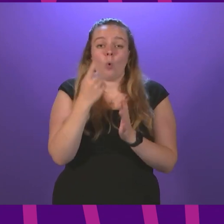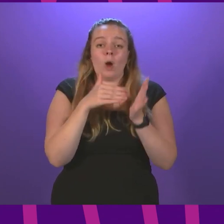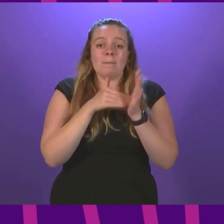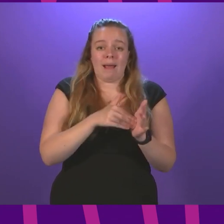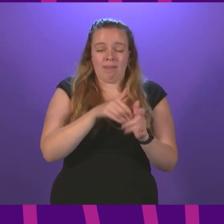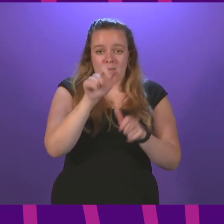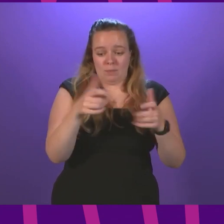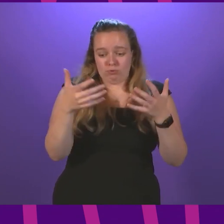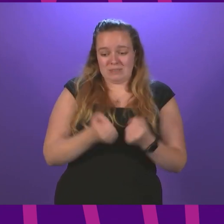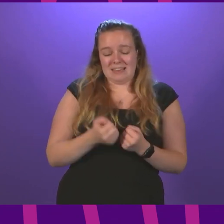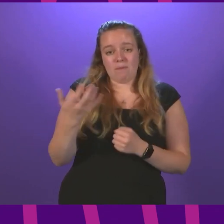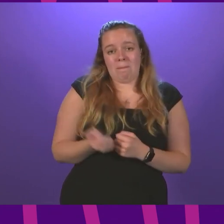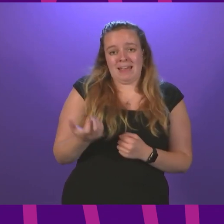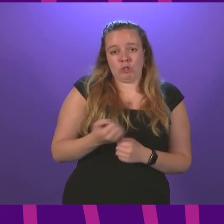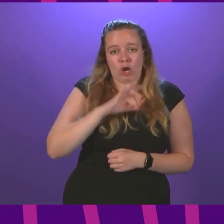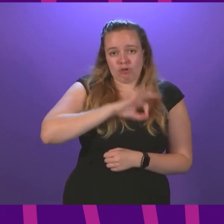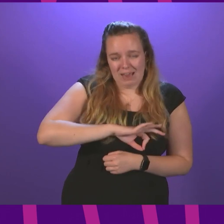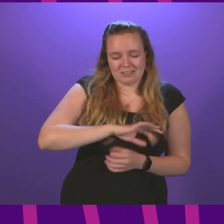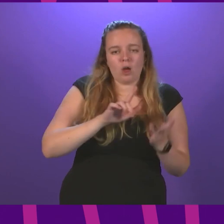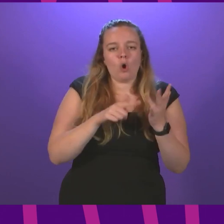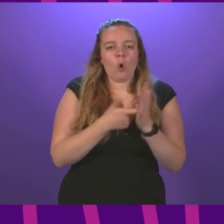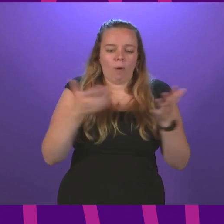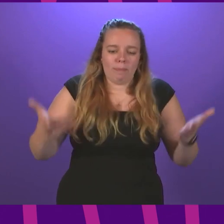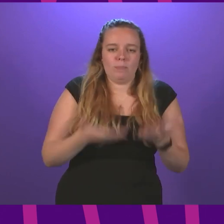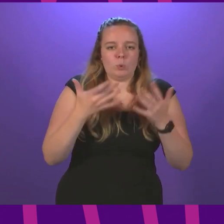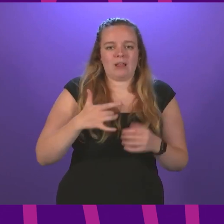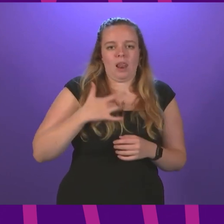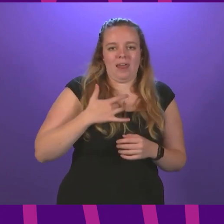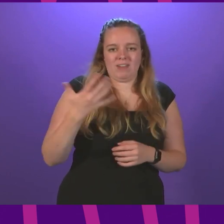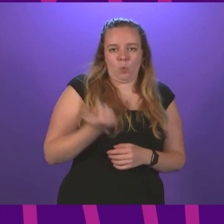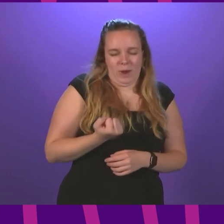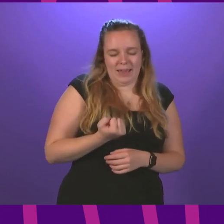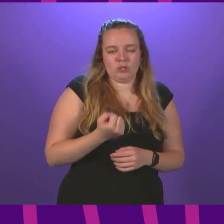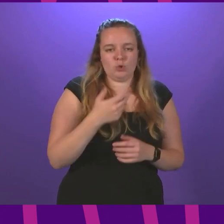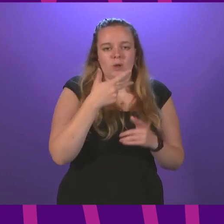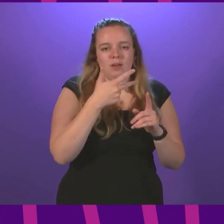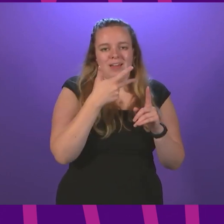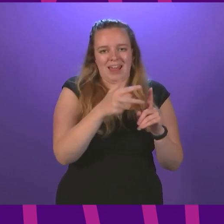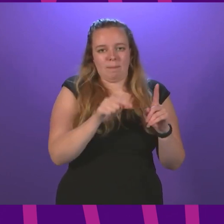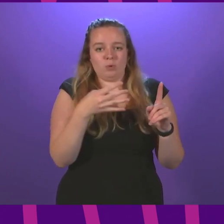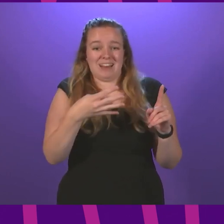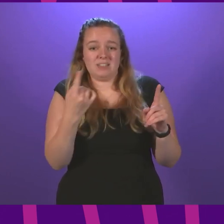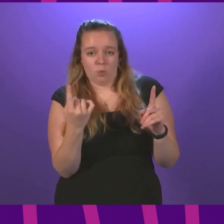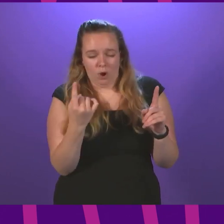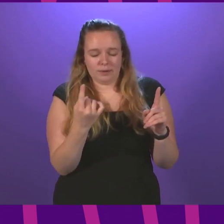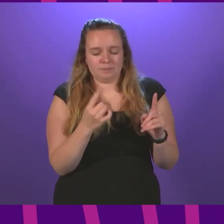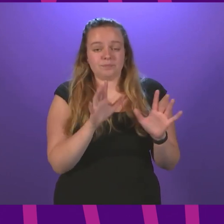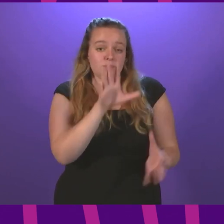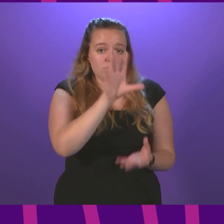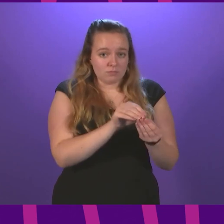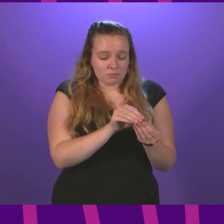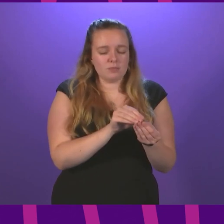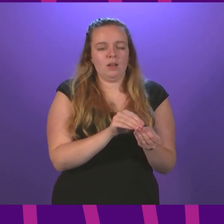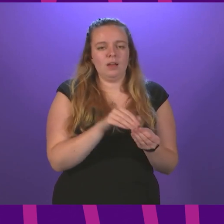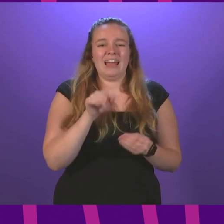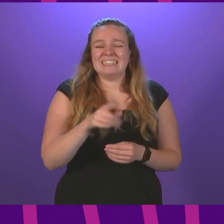receipt of pension credit or the boosting of the national living wage to £8.91. To conclude, presiding officer,